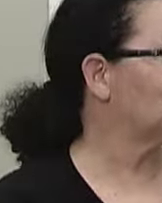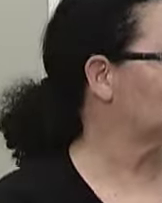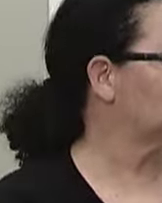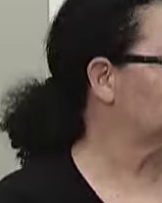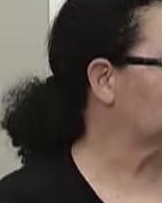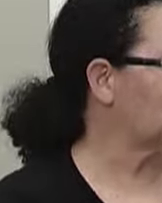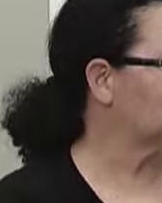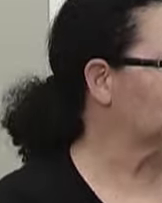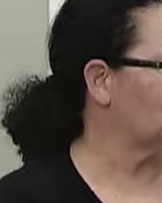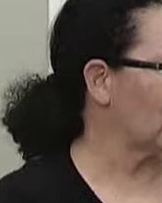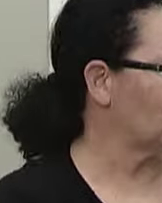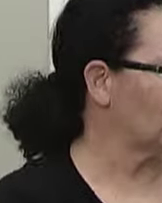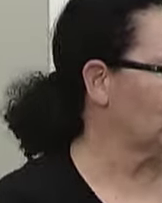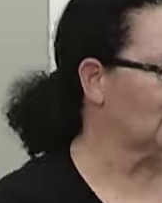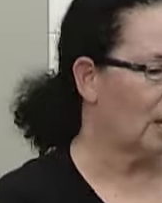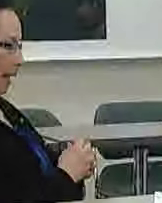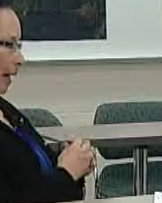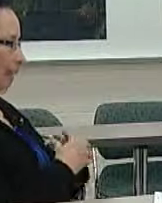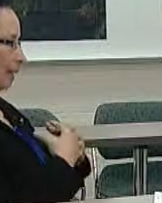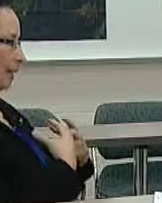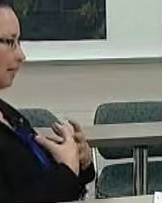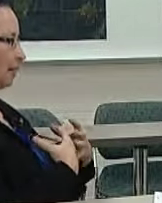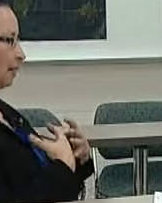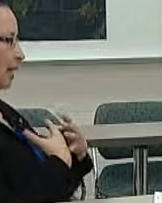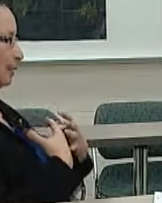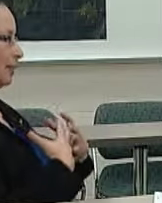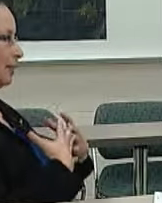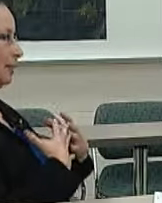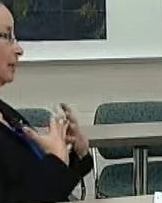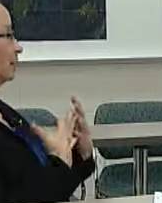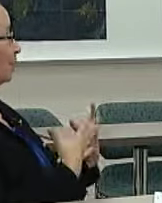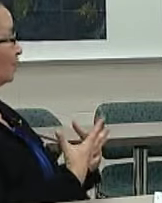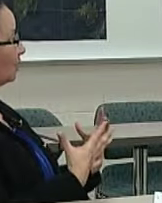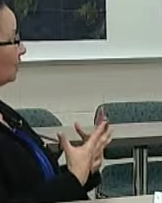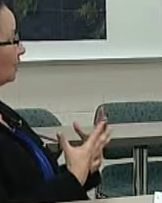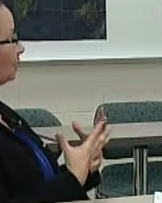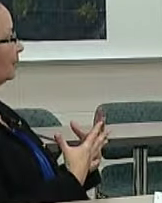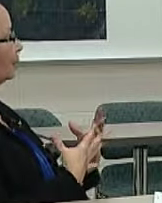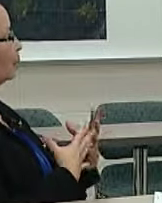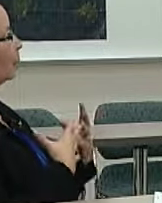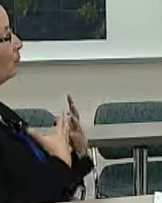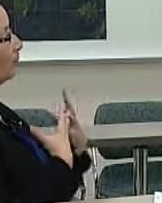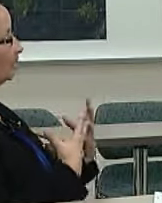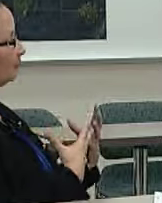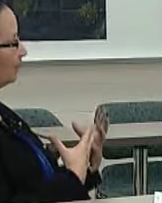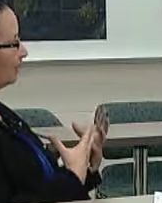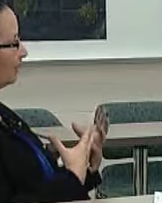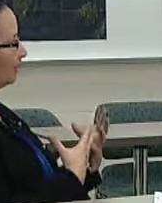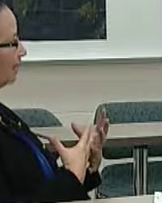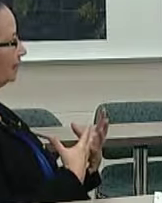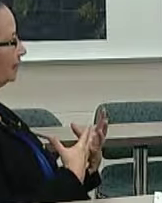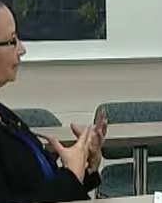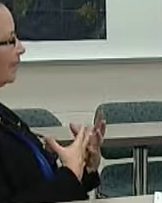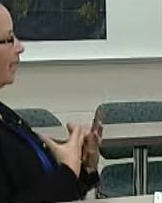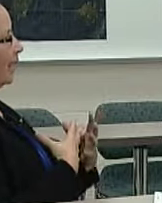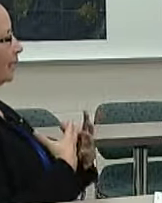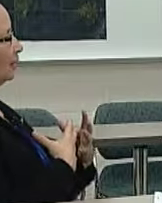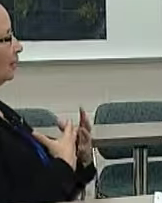student success in the language. Our classes are not typically lecture classes. They are more participatory classes. And so